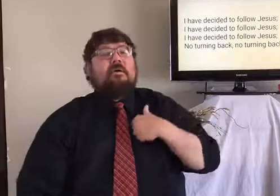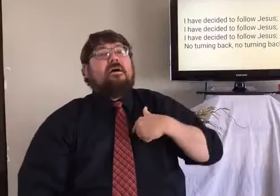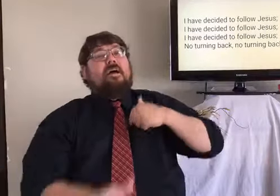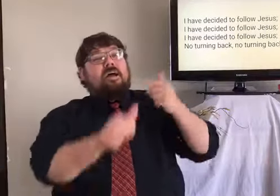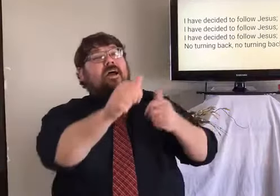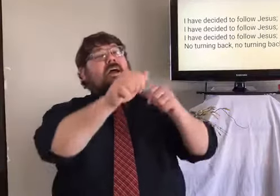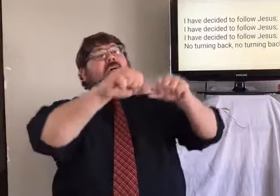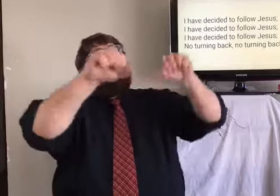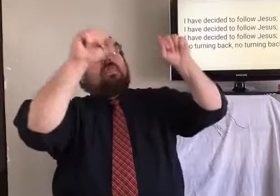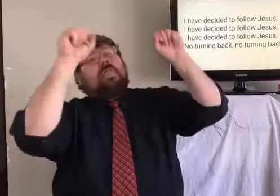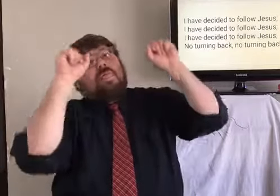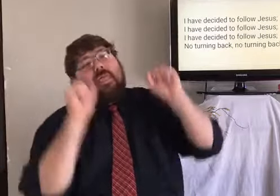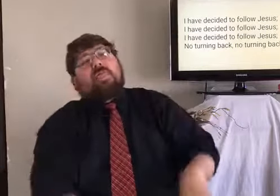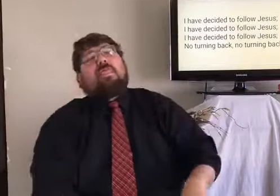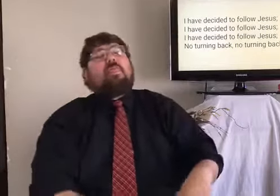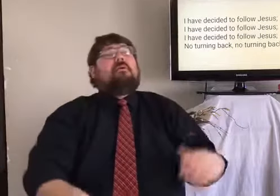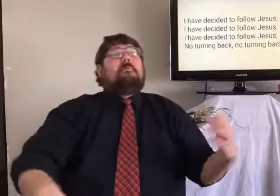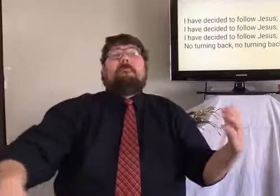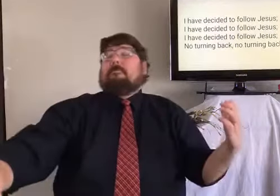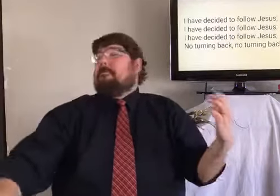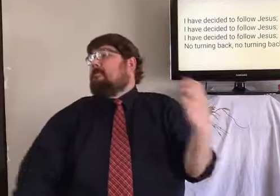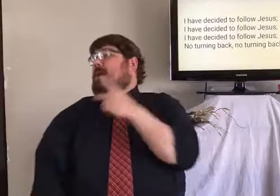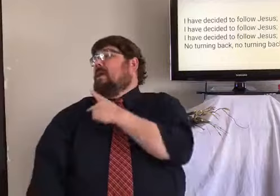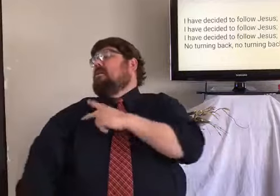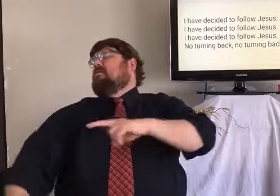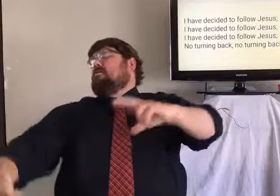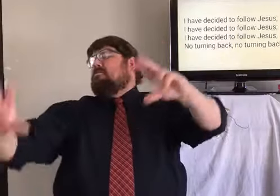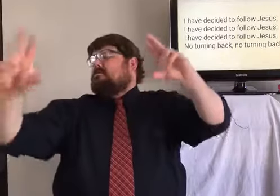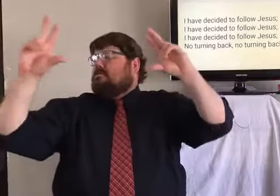back I'm turning back